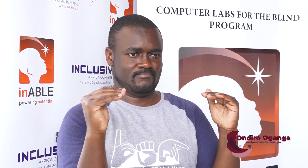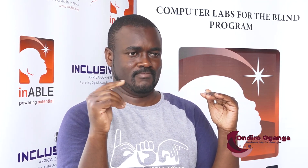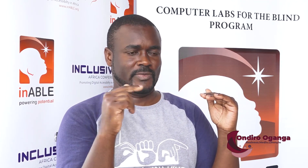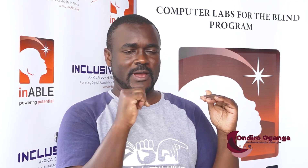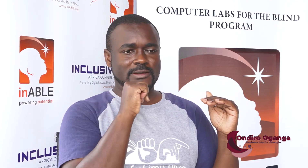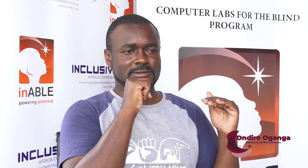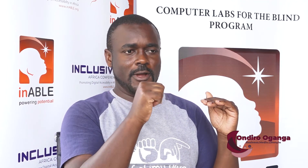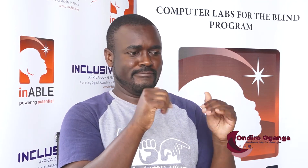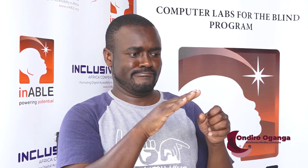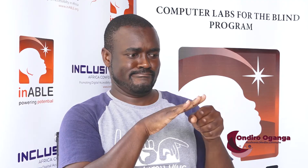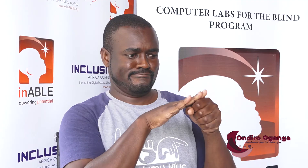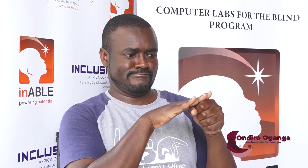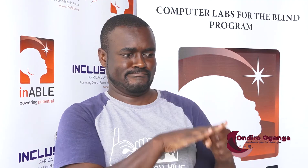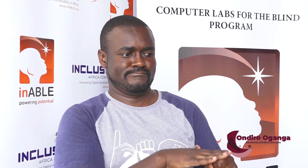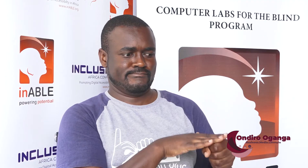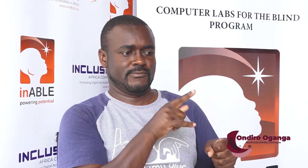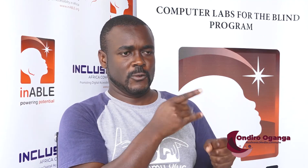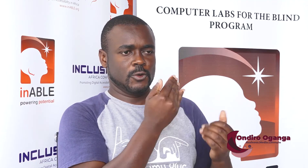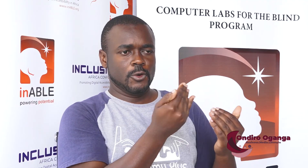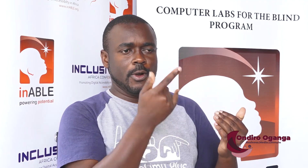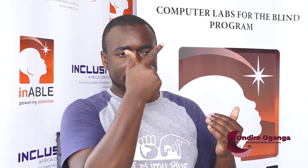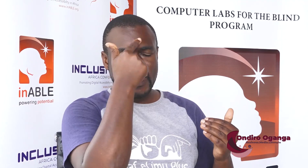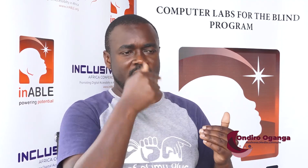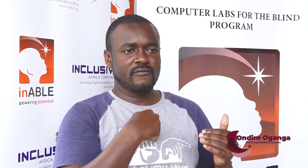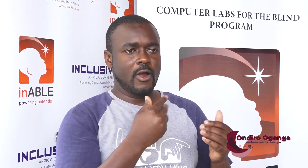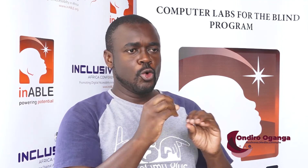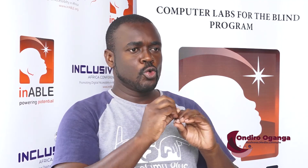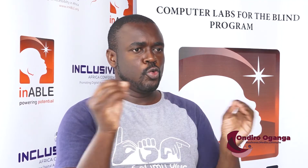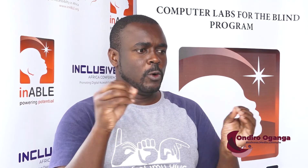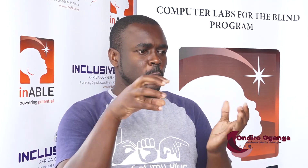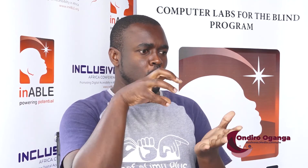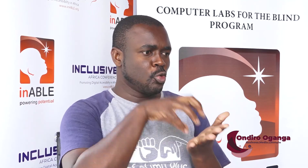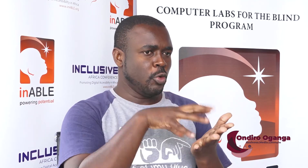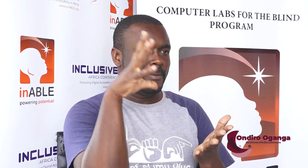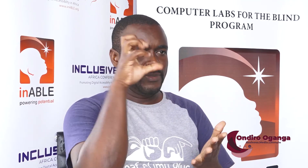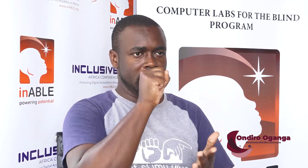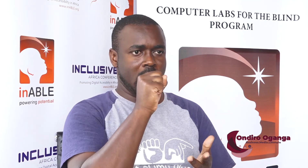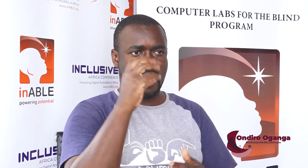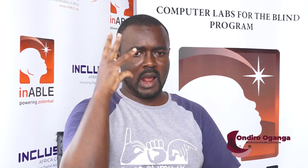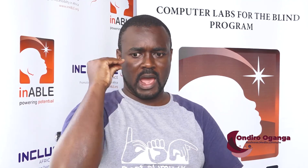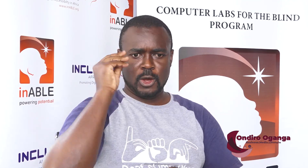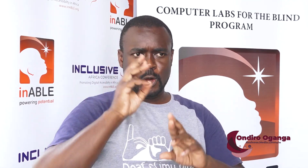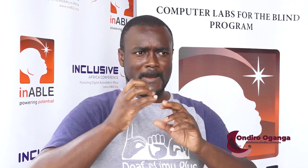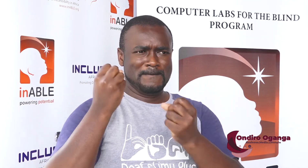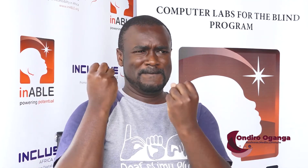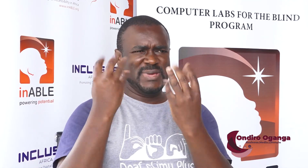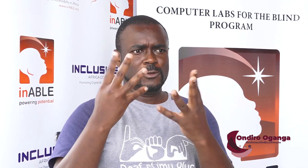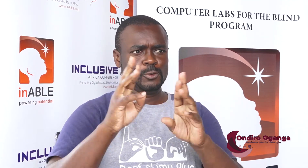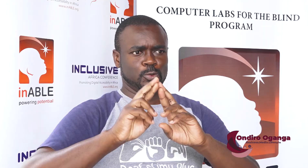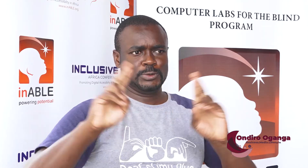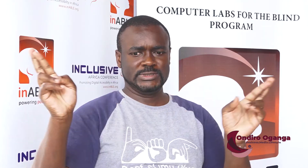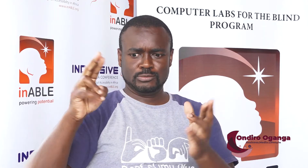kids. Not having one category being left behind, missing in terms of content.